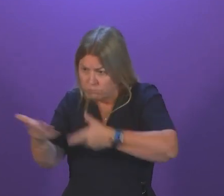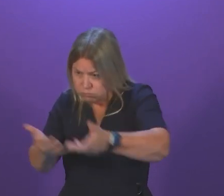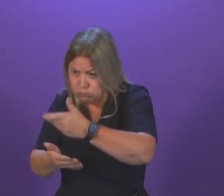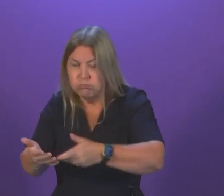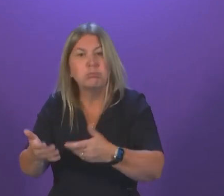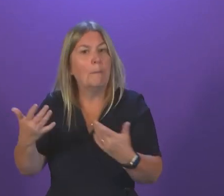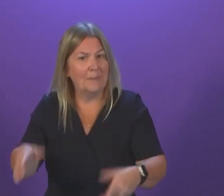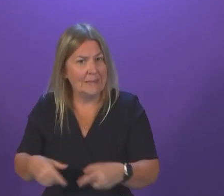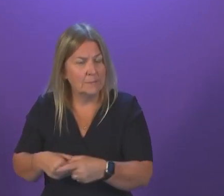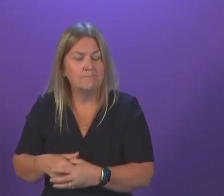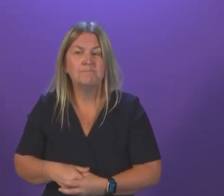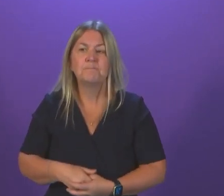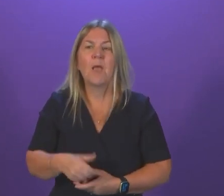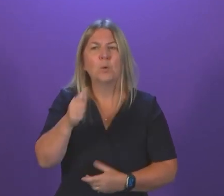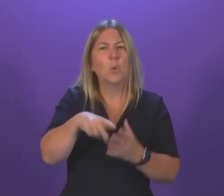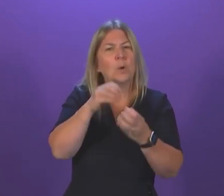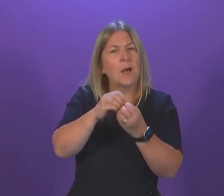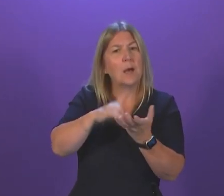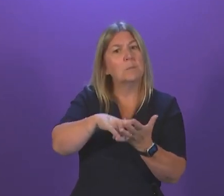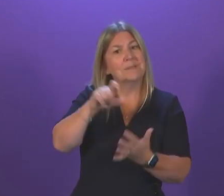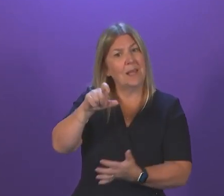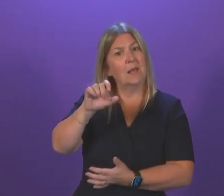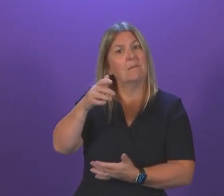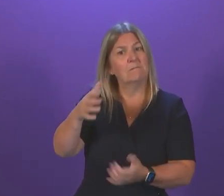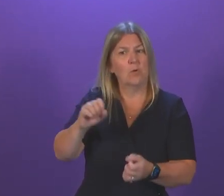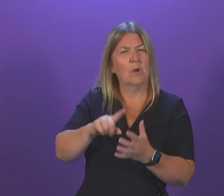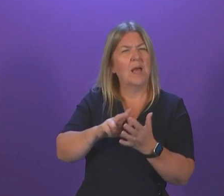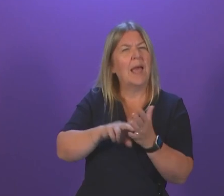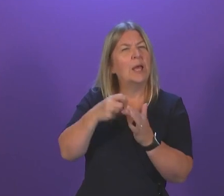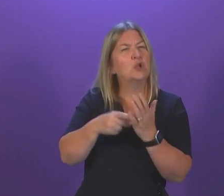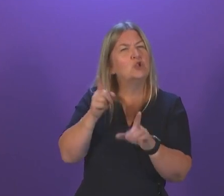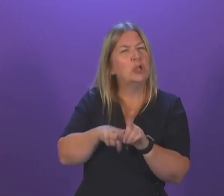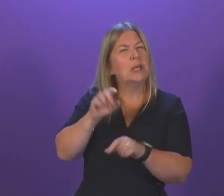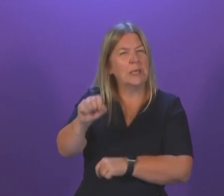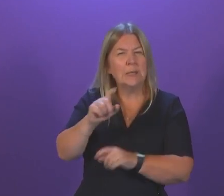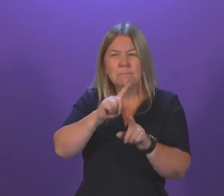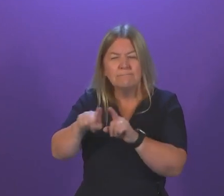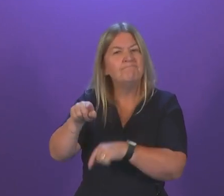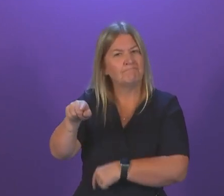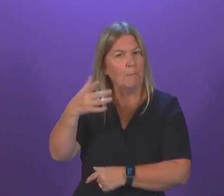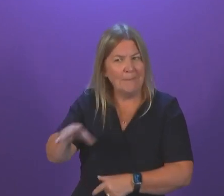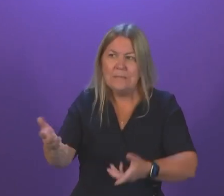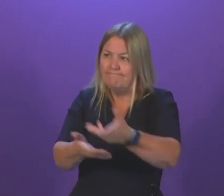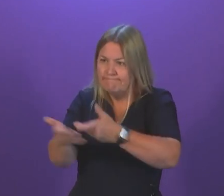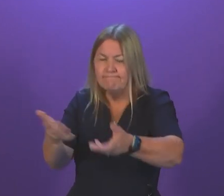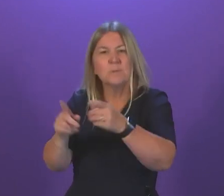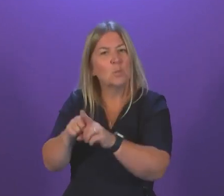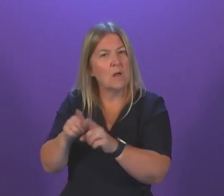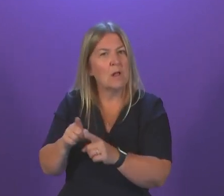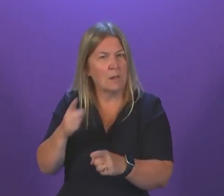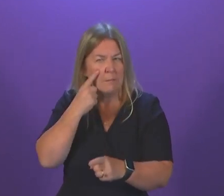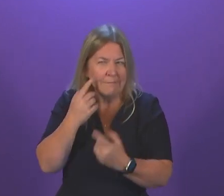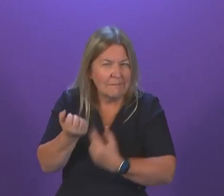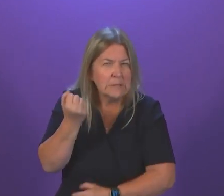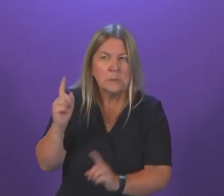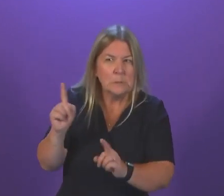Secretary for Energy has spoken with Ofgem's chief executive to raise our concerns, which of course build on wider worries over the effect